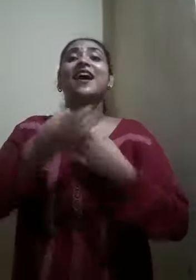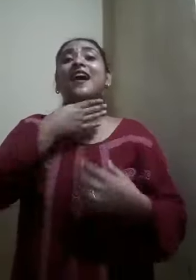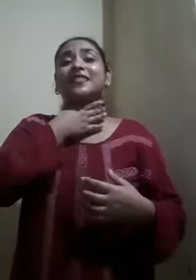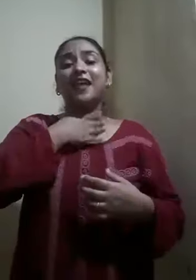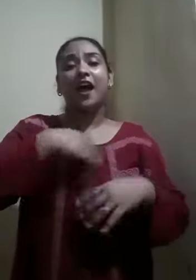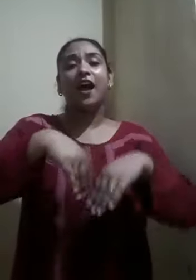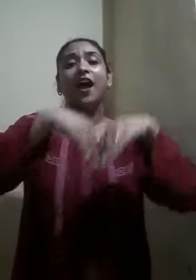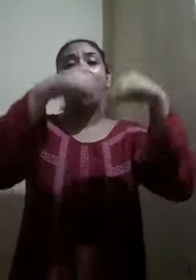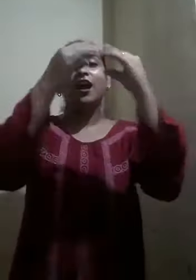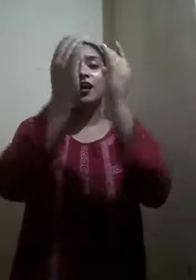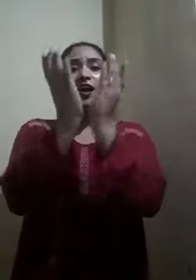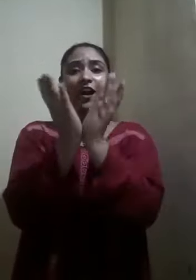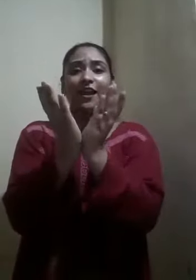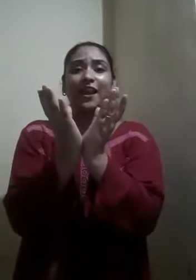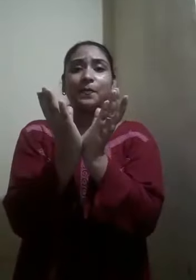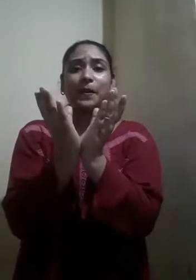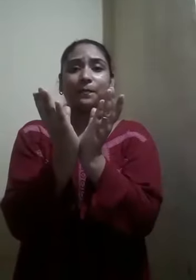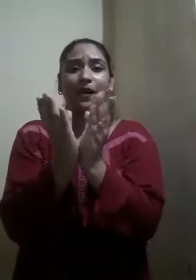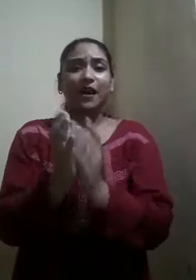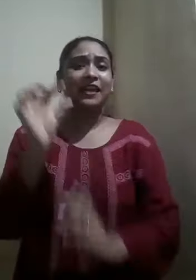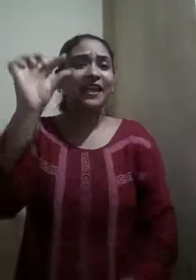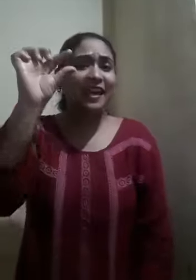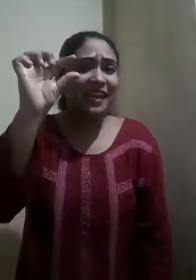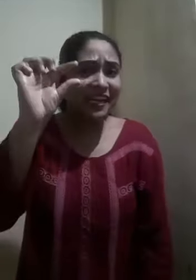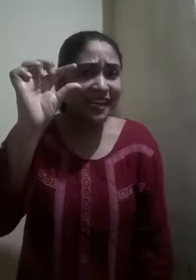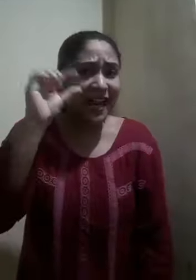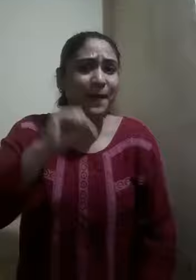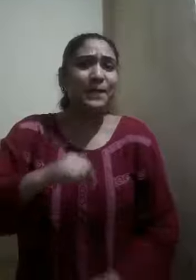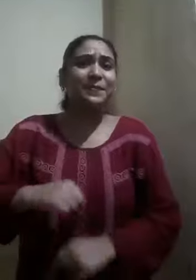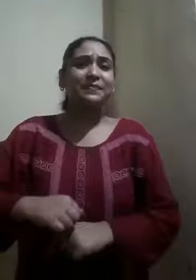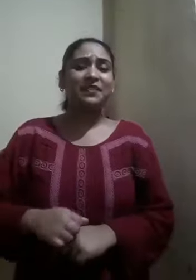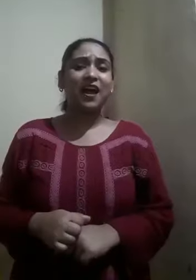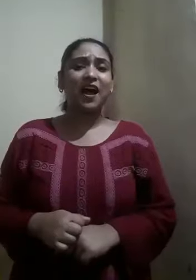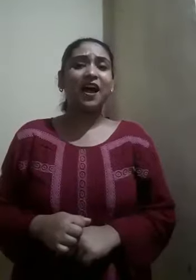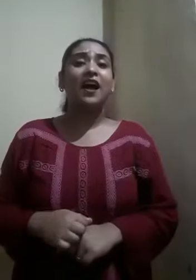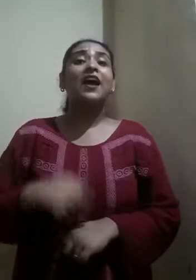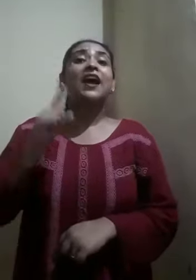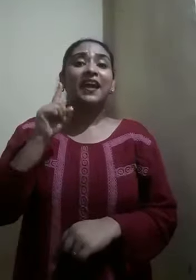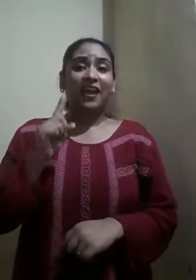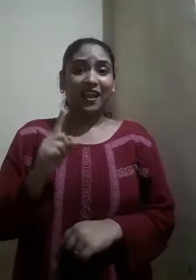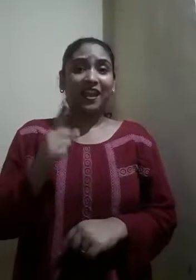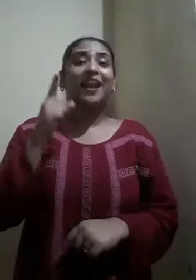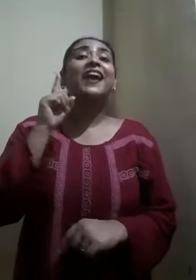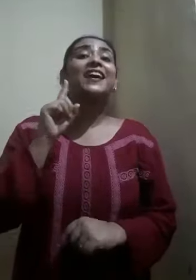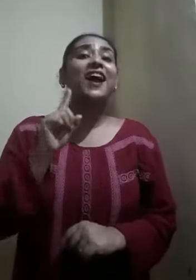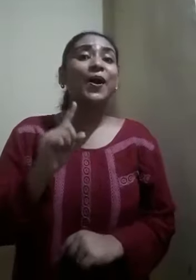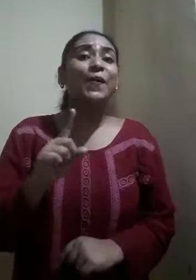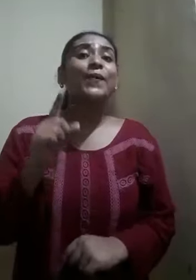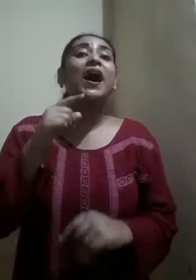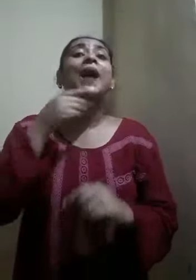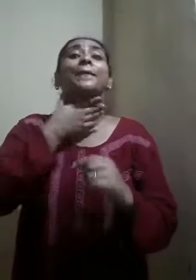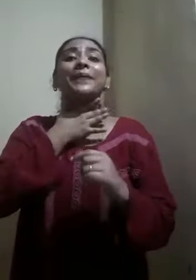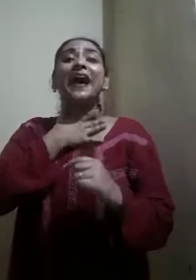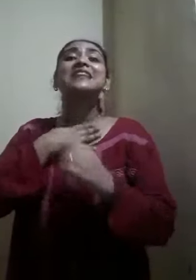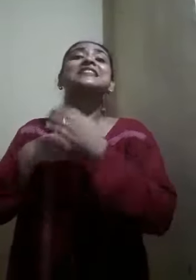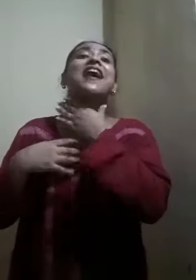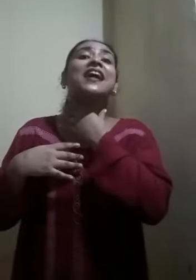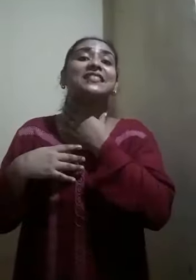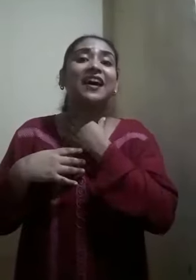tha, gharay mein paani kam tha. Kawwa piasa tha,